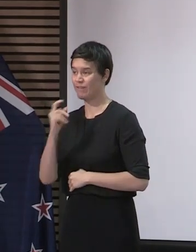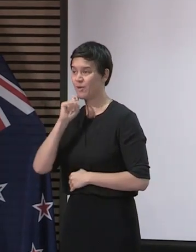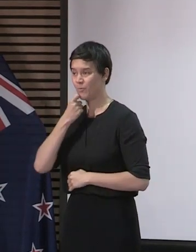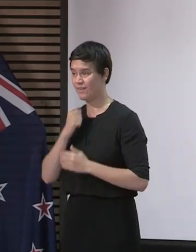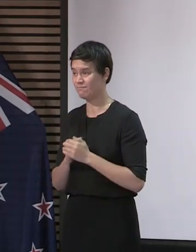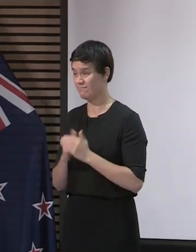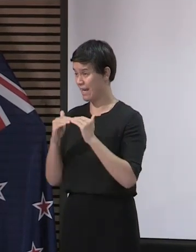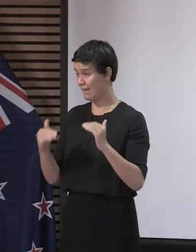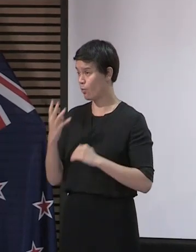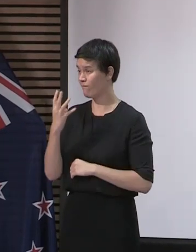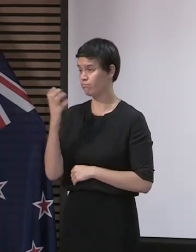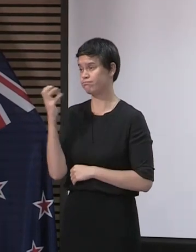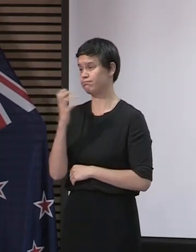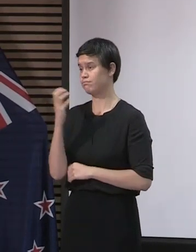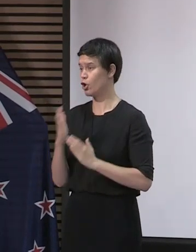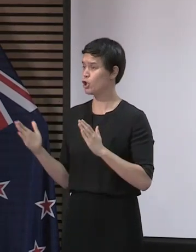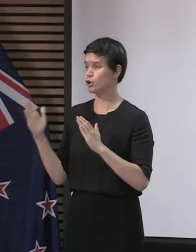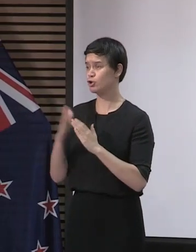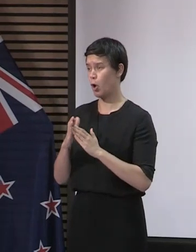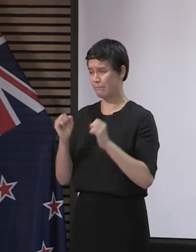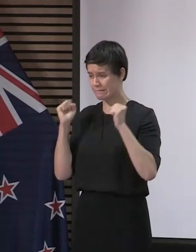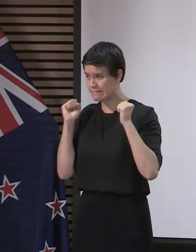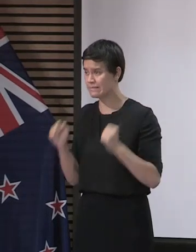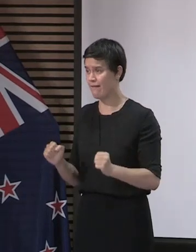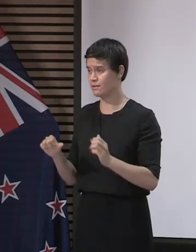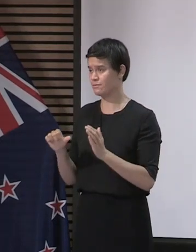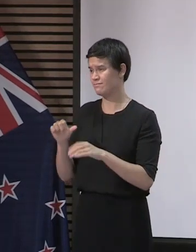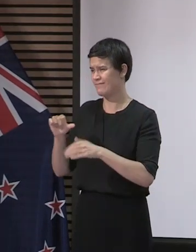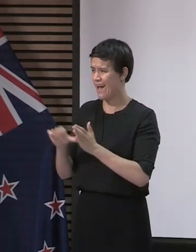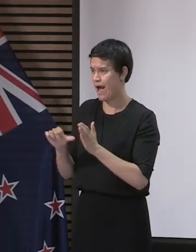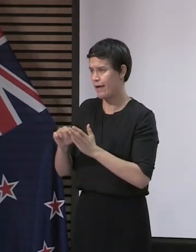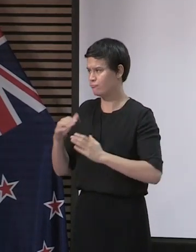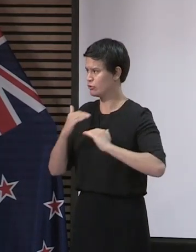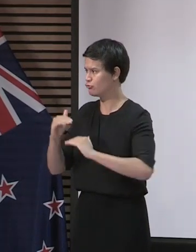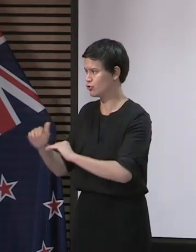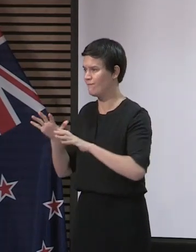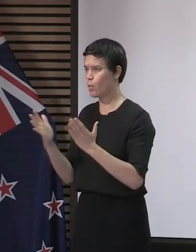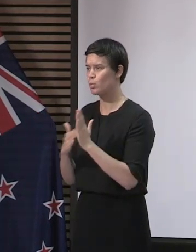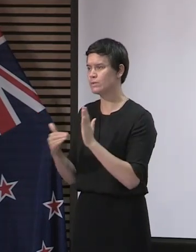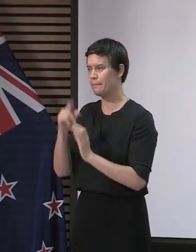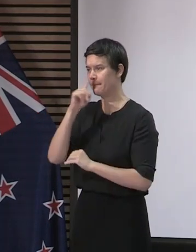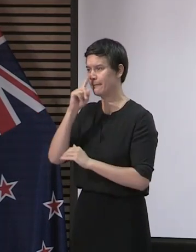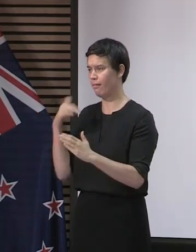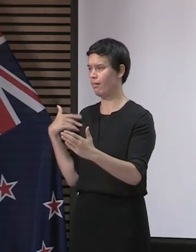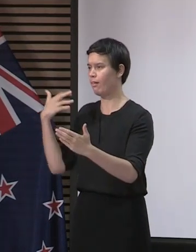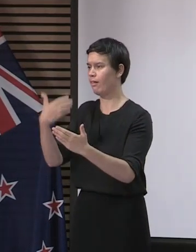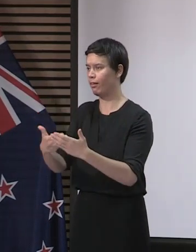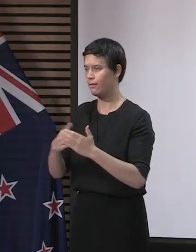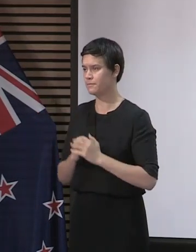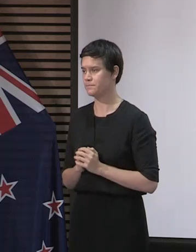history. It has been nearly 5 weeks living and working in ways that just 2 months ago would have seemed impossible.